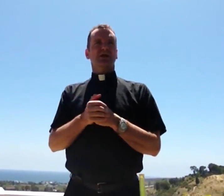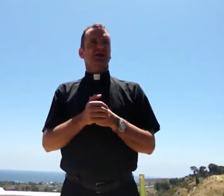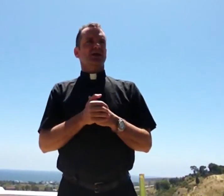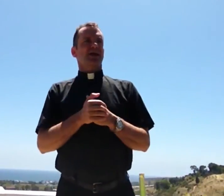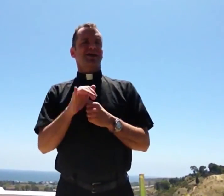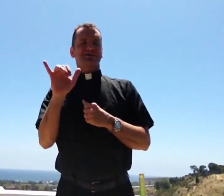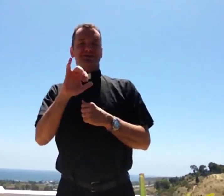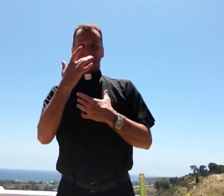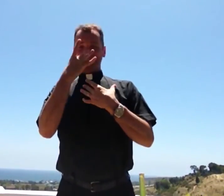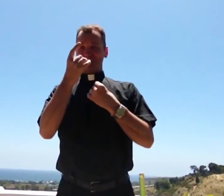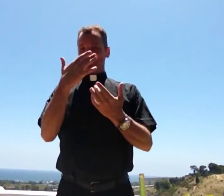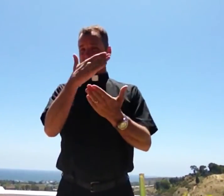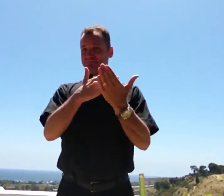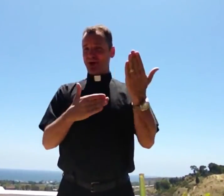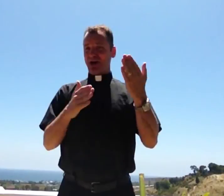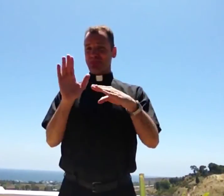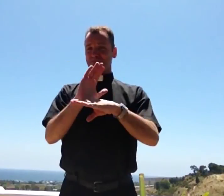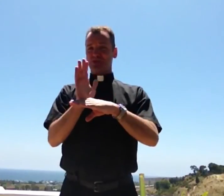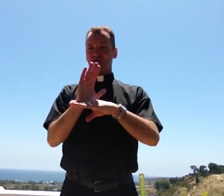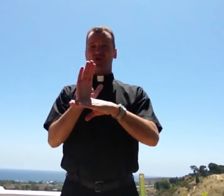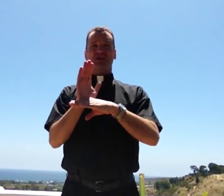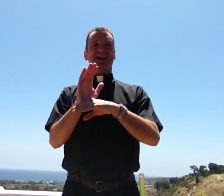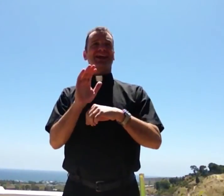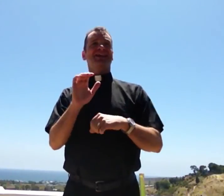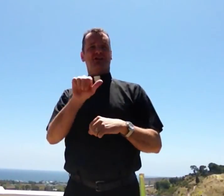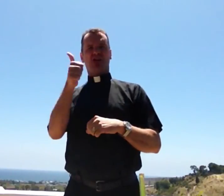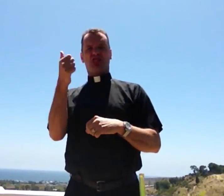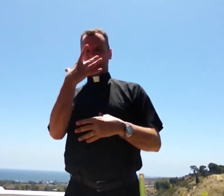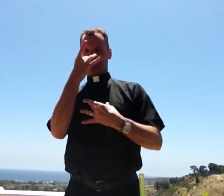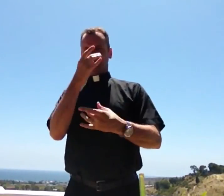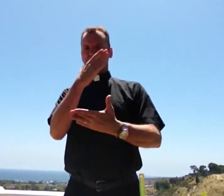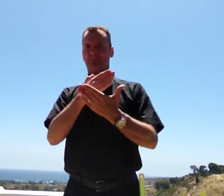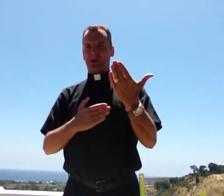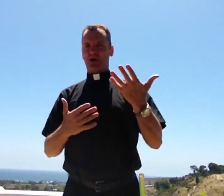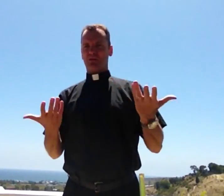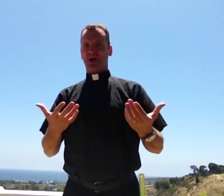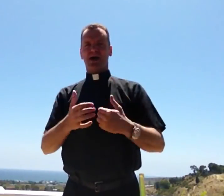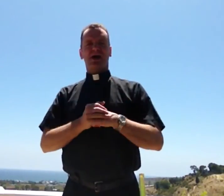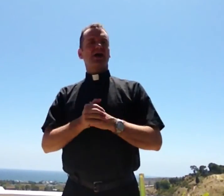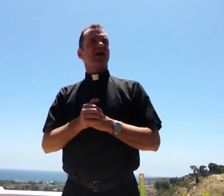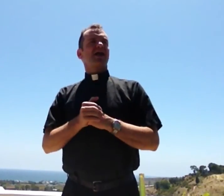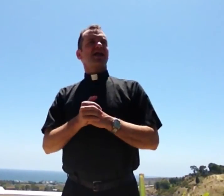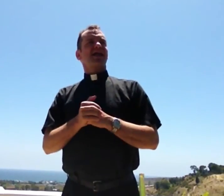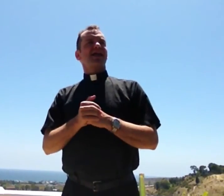So they develop a relationship. And it's interesting, in the movie, another interesting part,